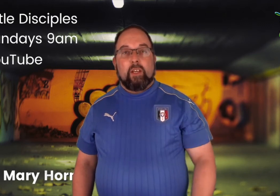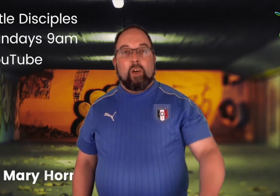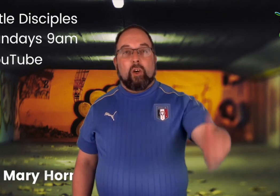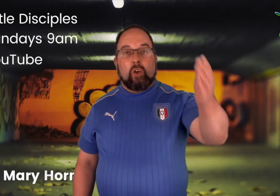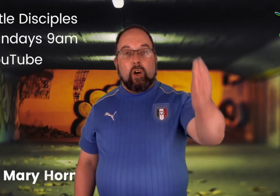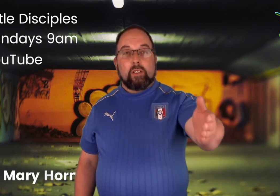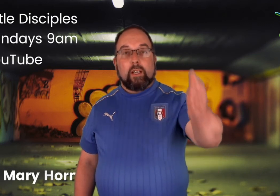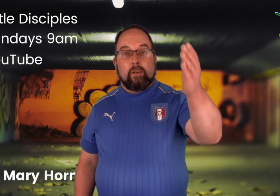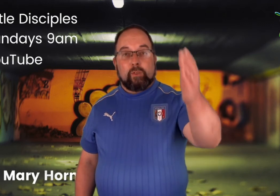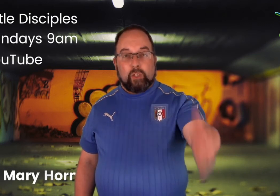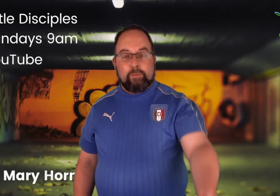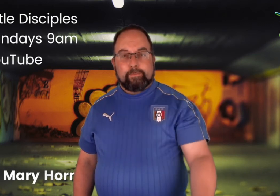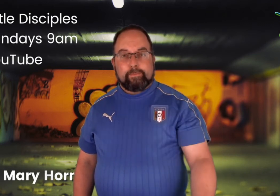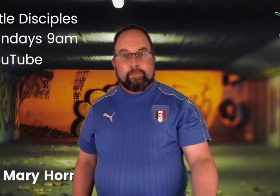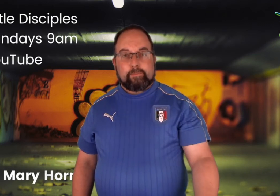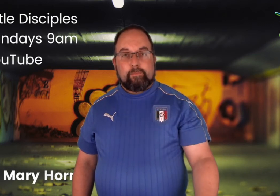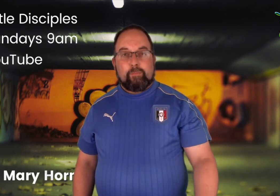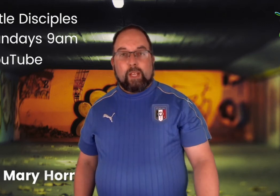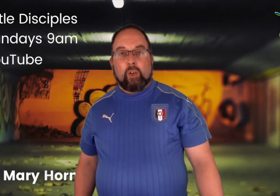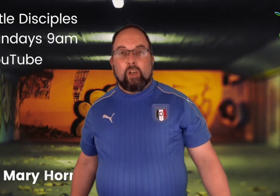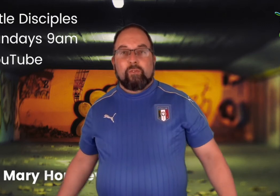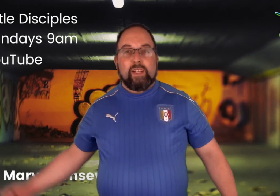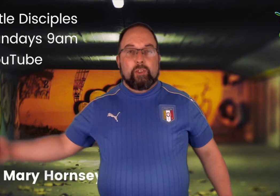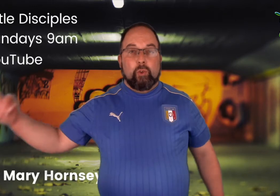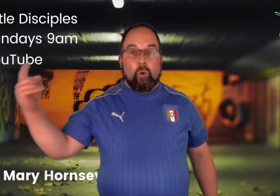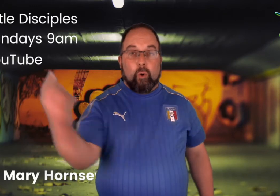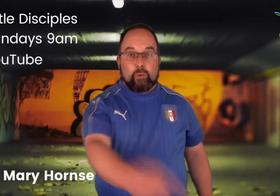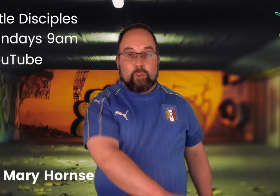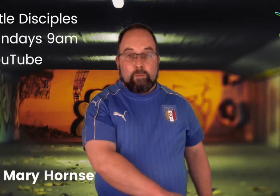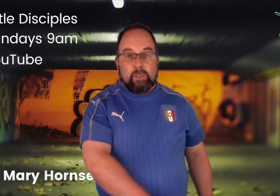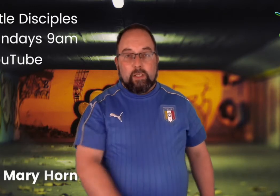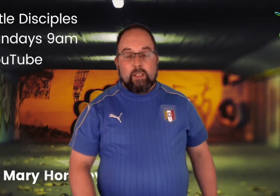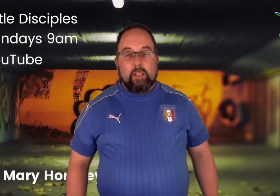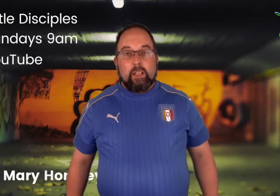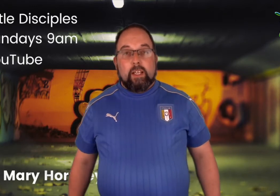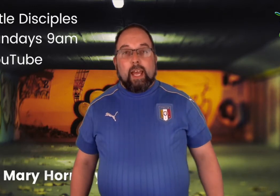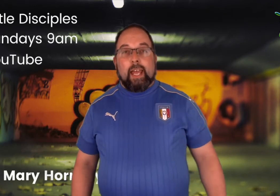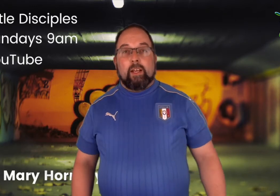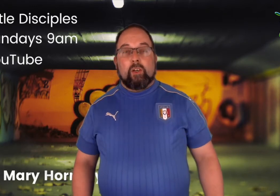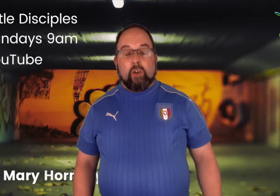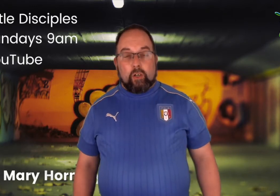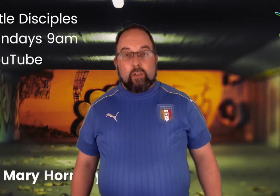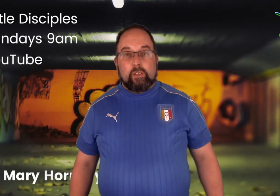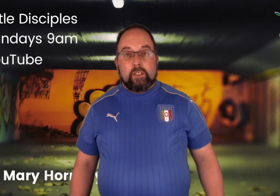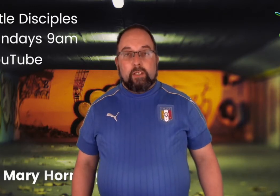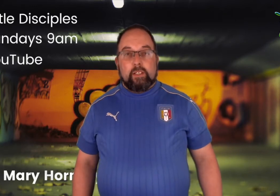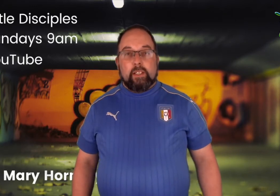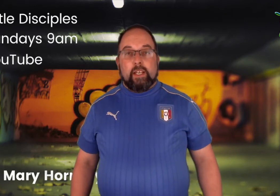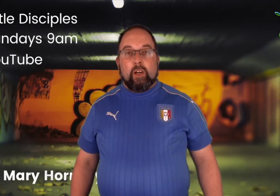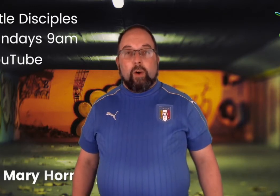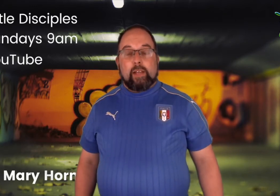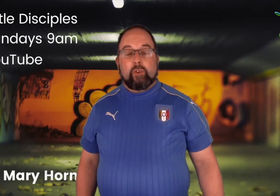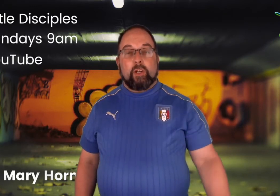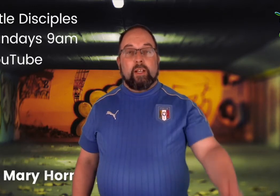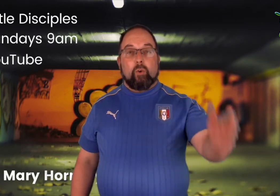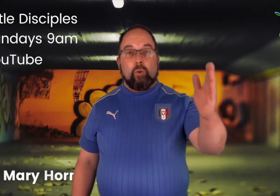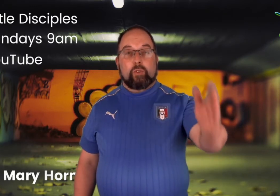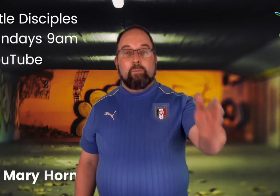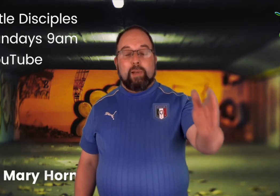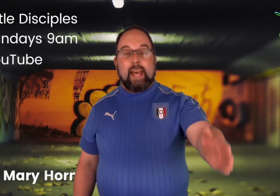God loves you. God thinks you're awesome. And God, you know, has got an awesome plan